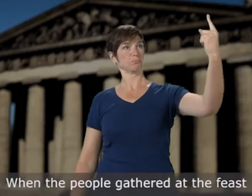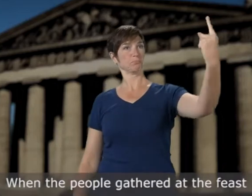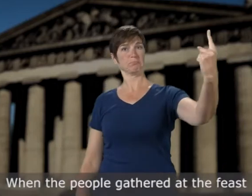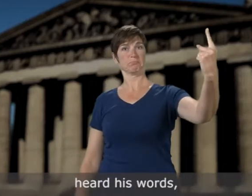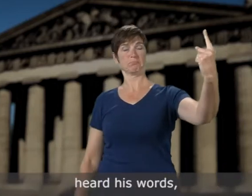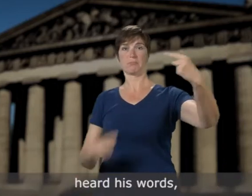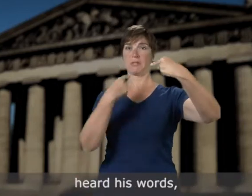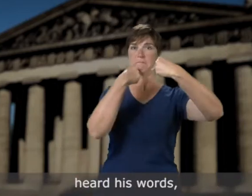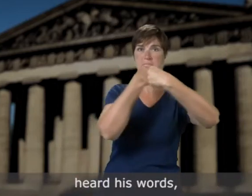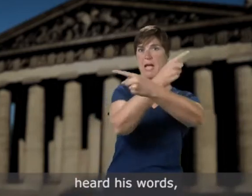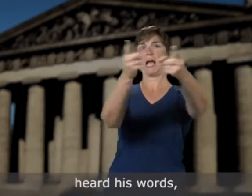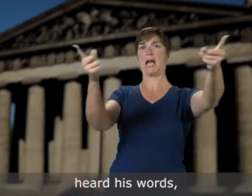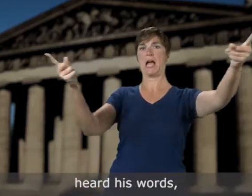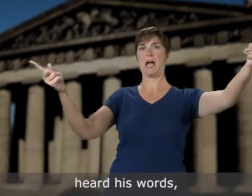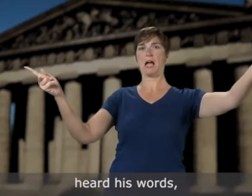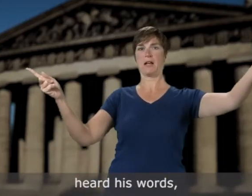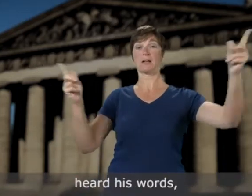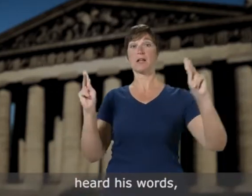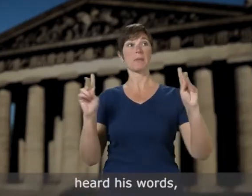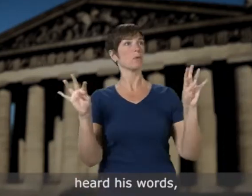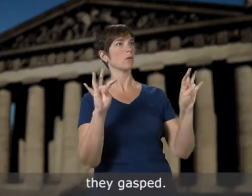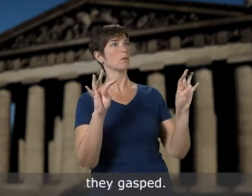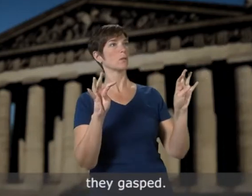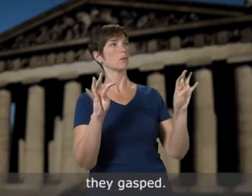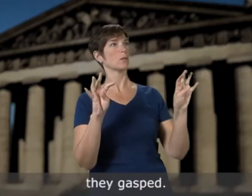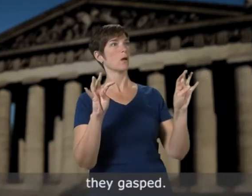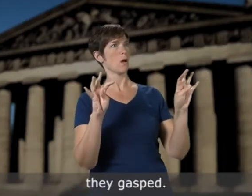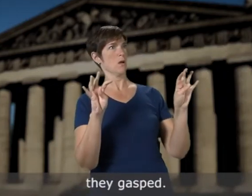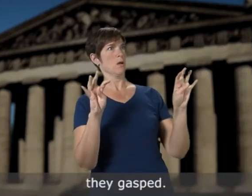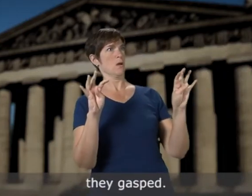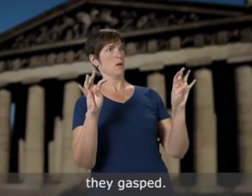heard his words they gasped